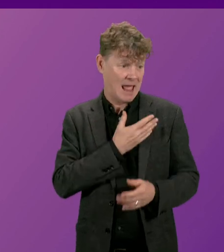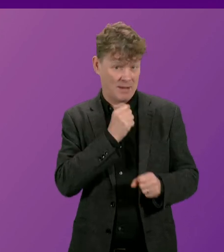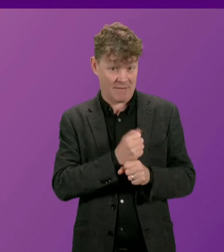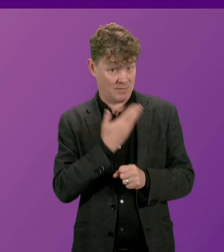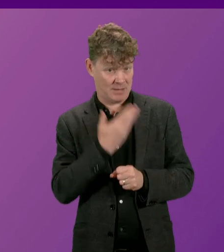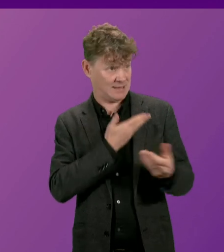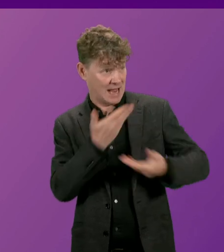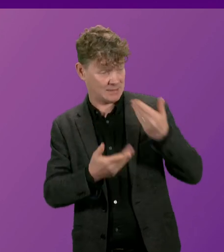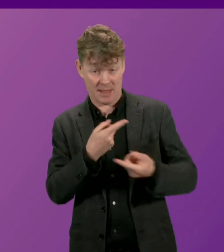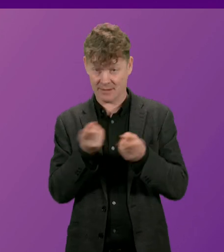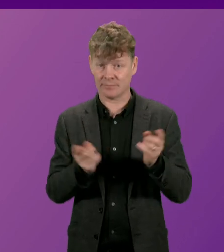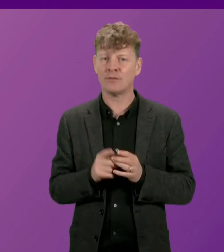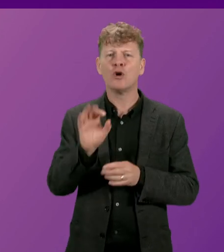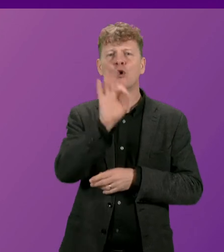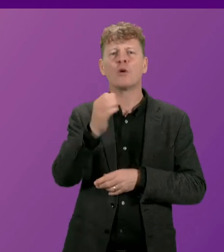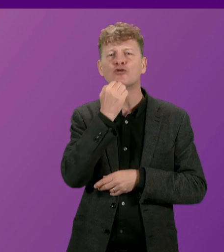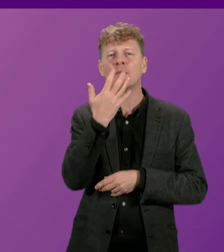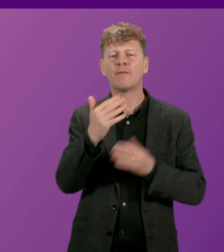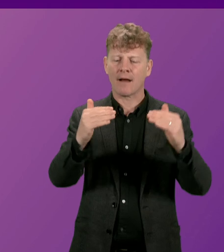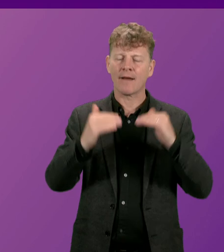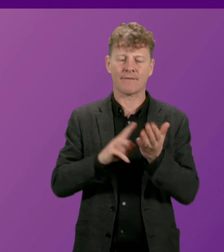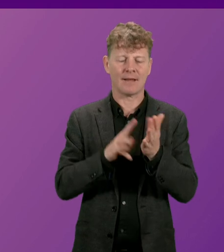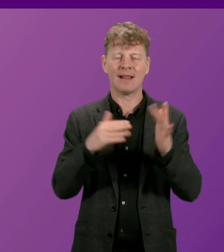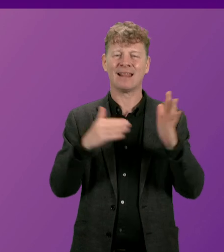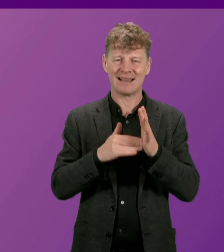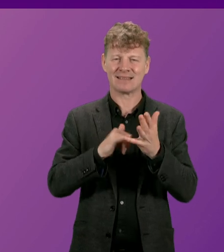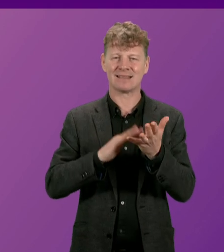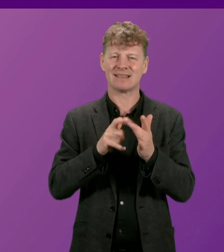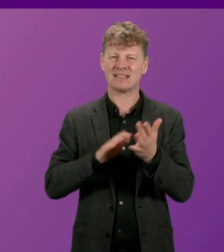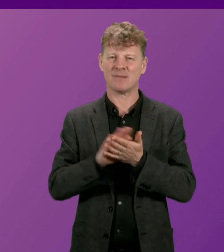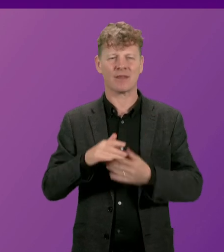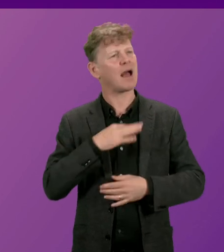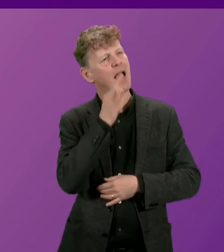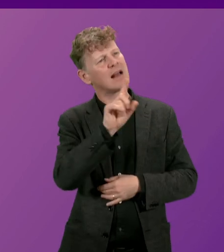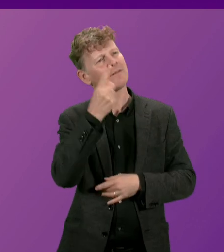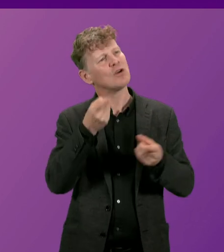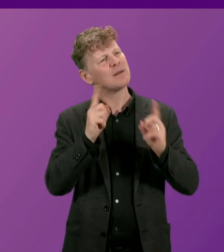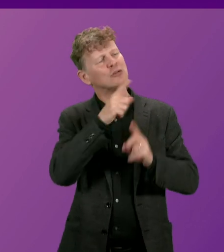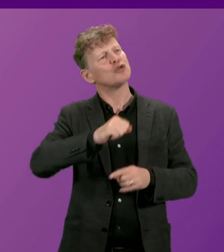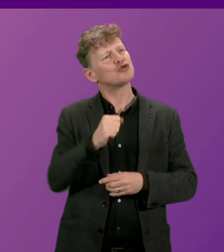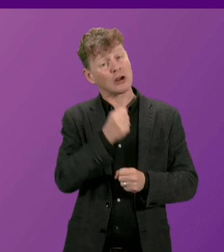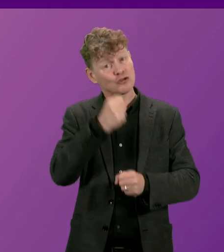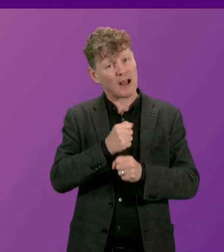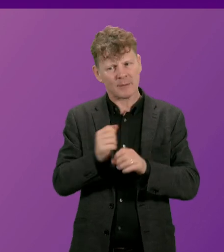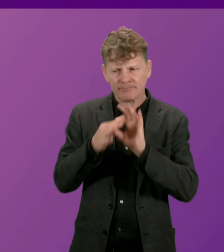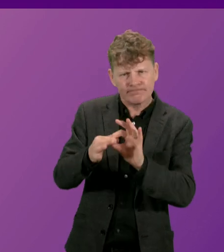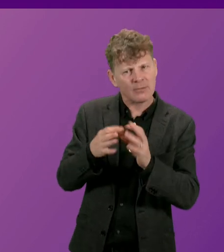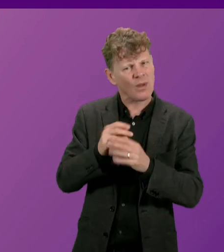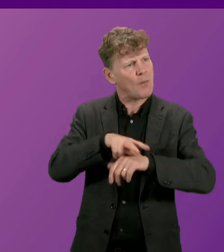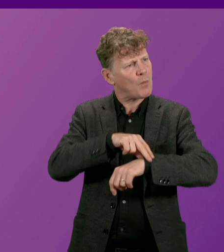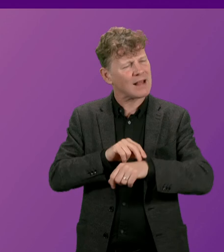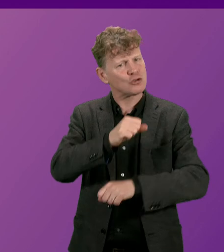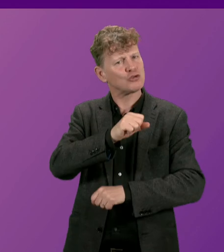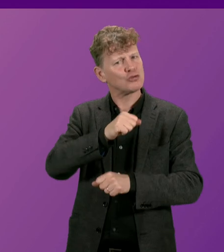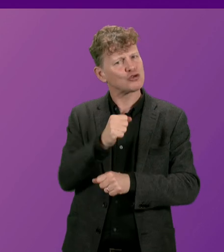Question number five, Liz Smith. To ask the First Minister what engagement the Scottish Government has had with Police Scotland officials